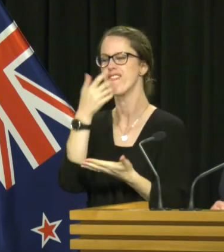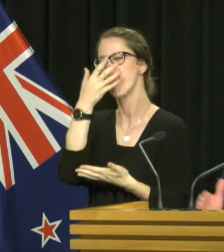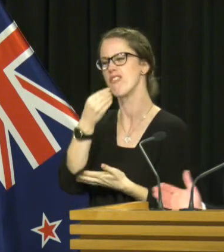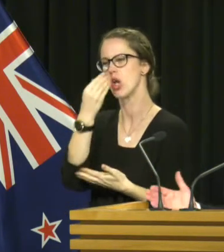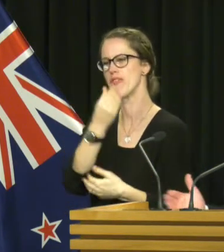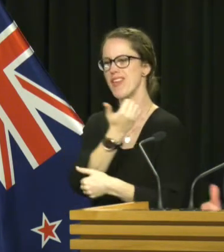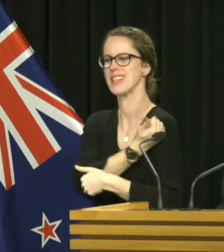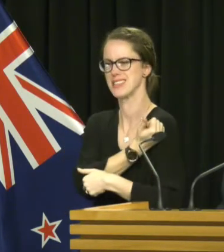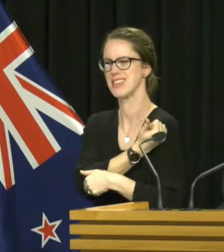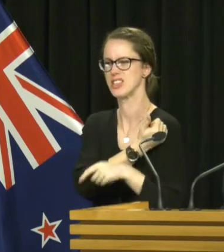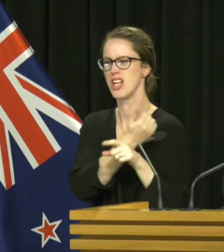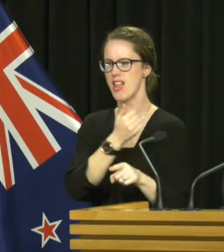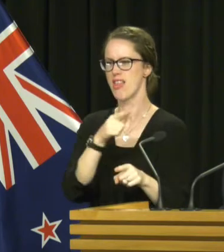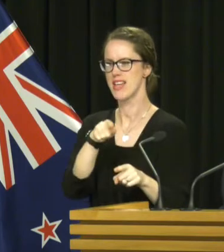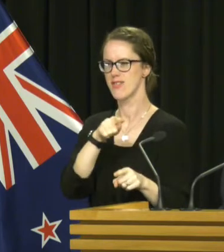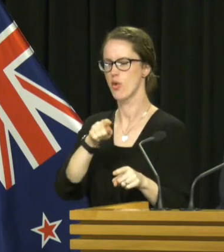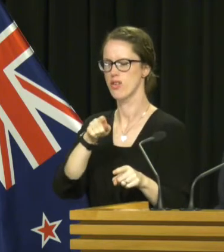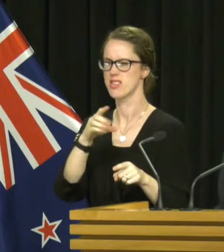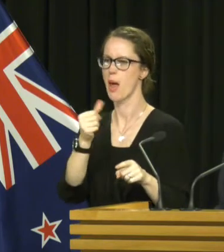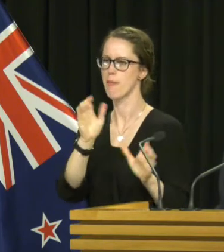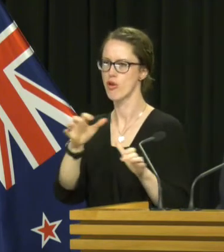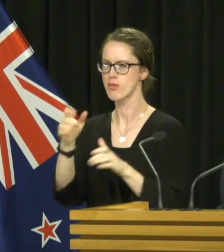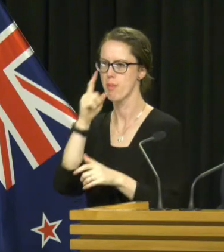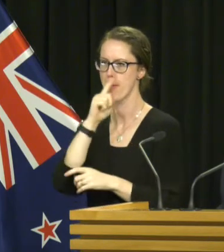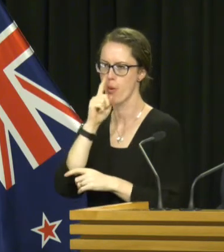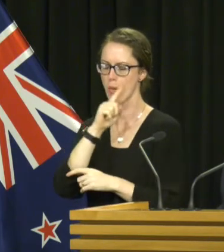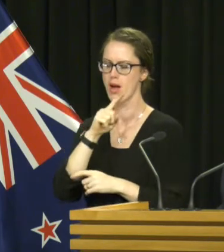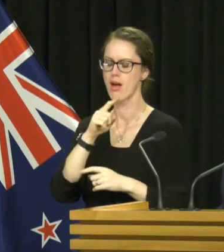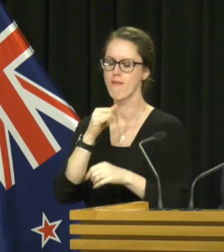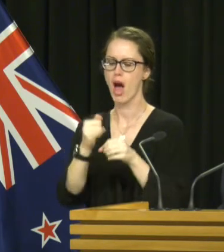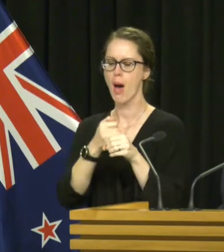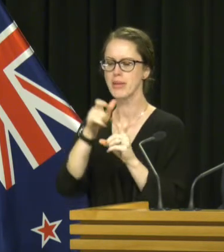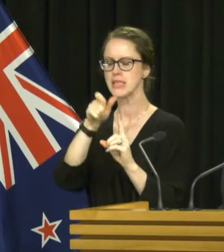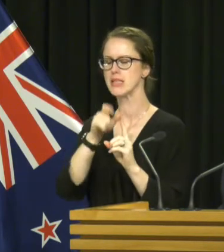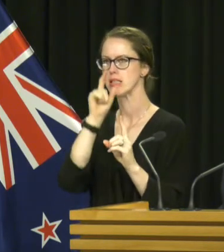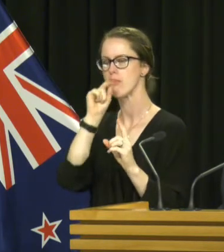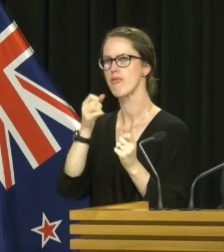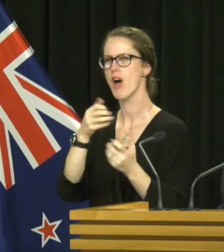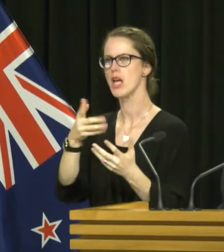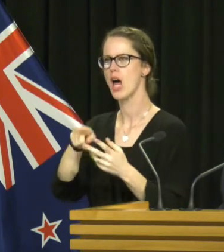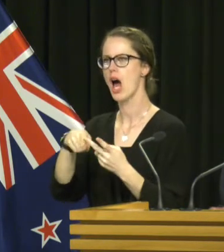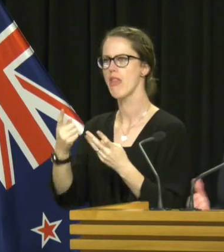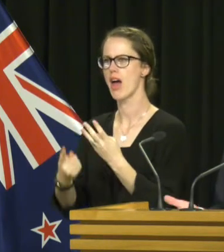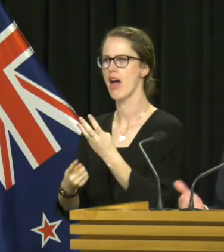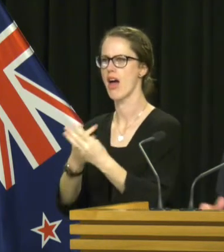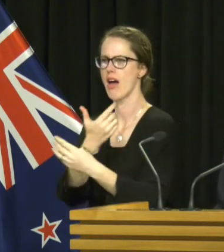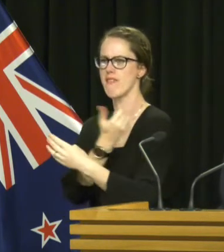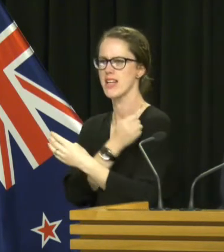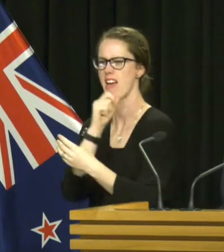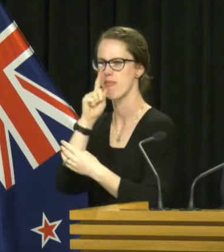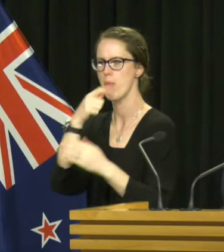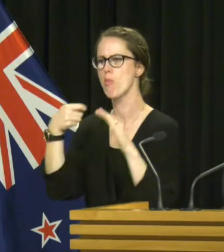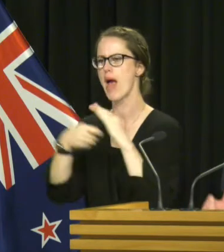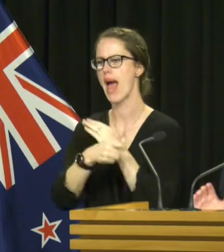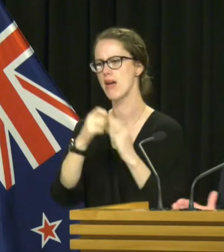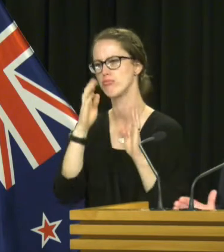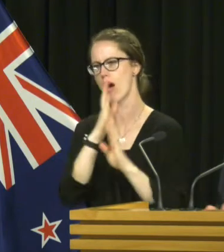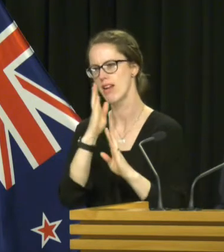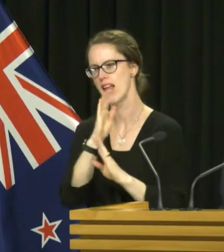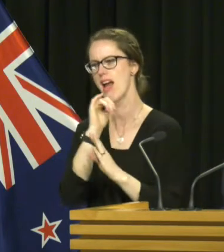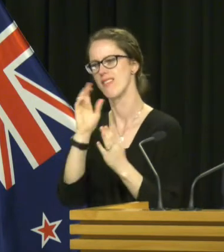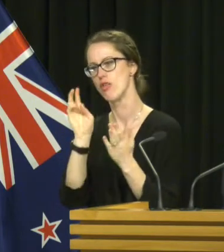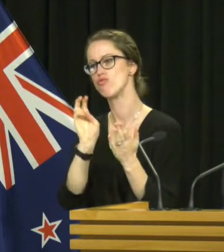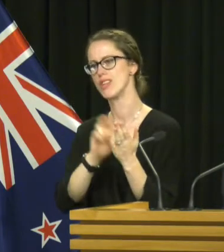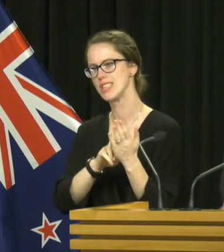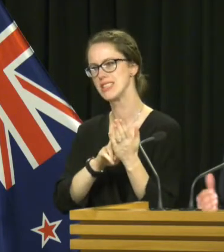vaccine in those eligible groups. They do provide other vaccines where people pay privately if they're